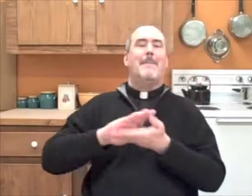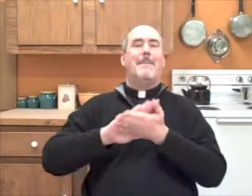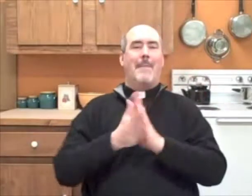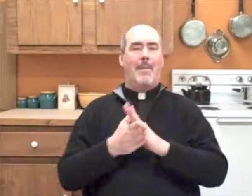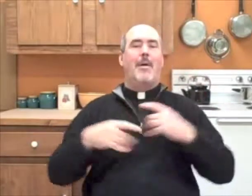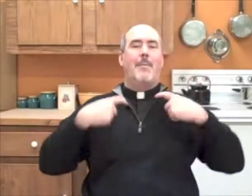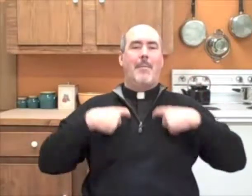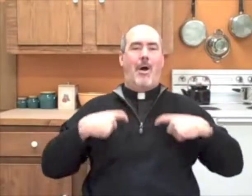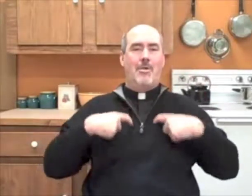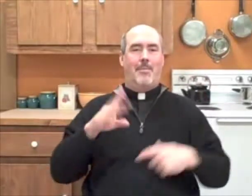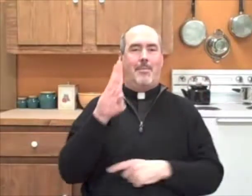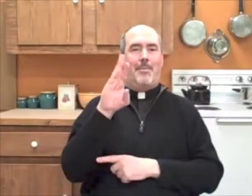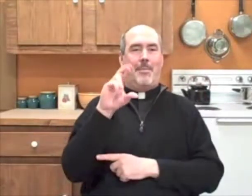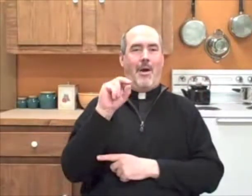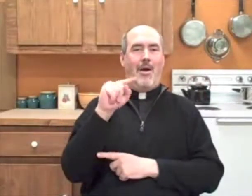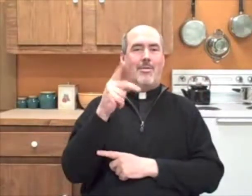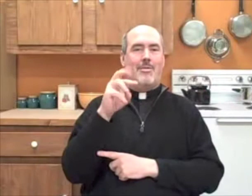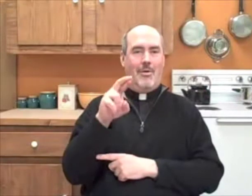finally did, and he became a brother.